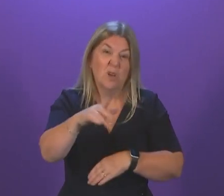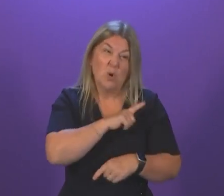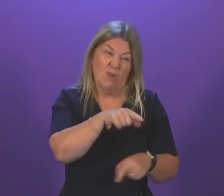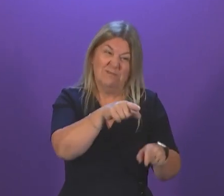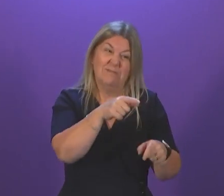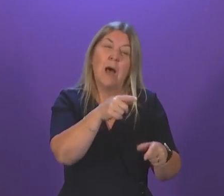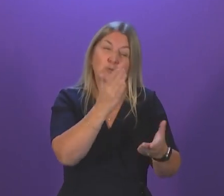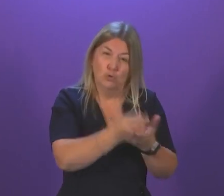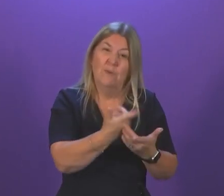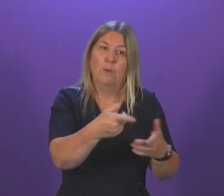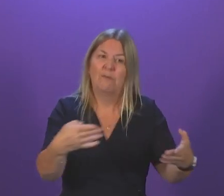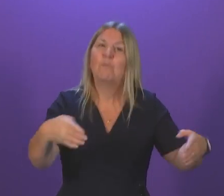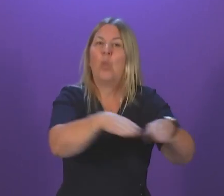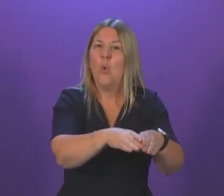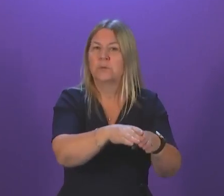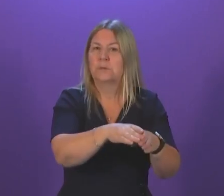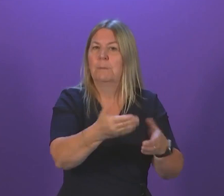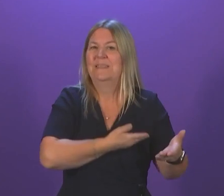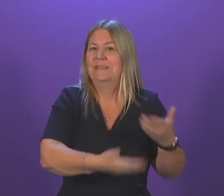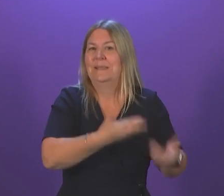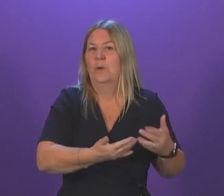work to ensure that it is a success.